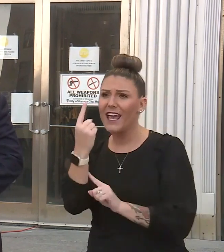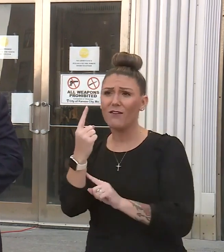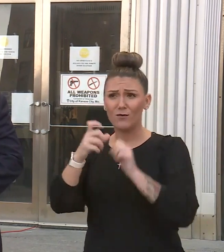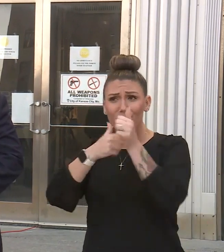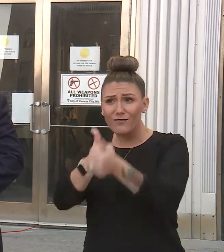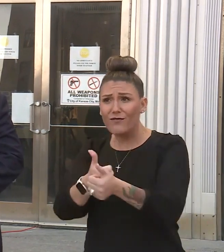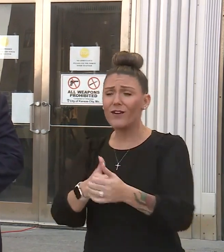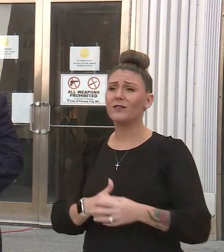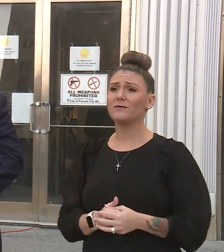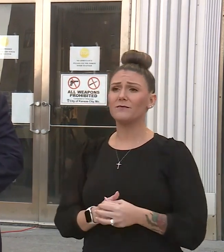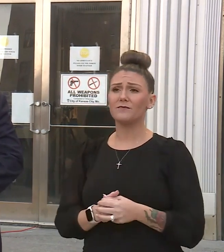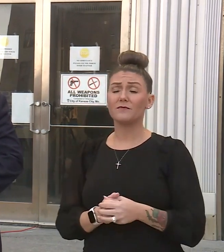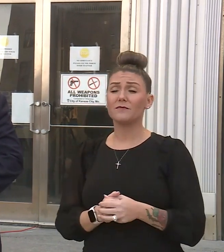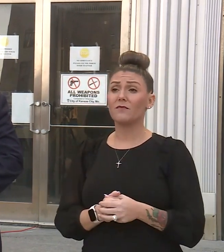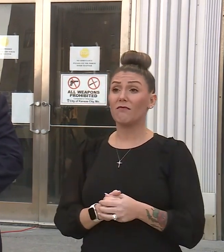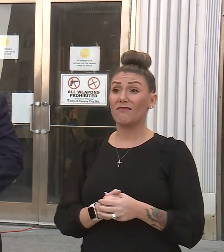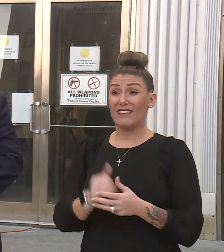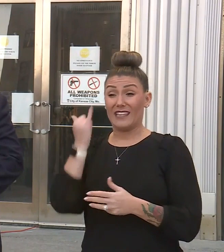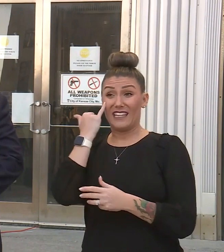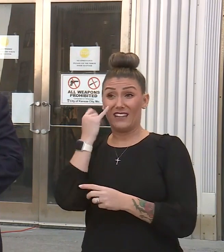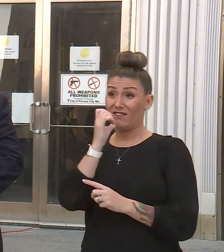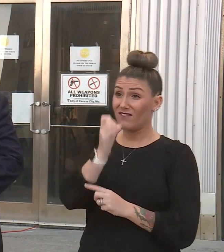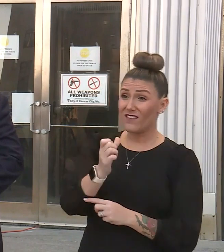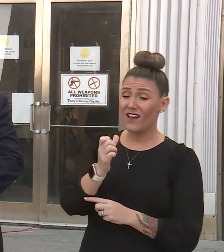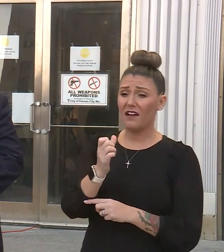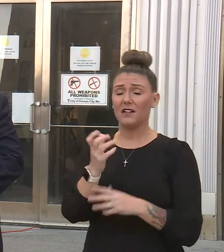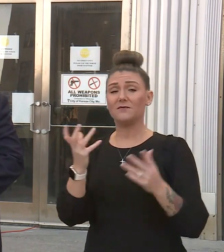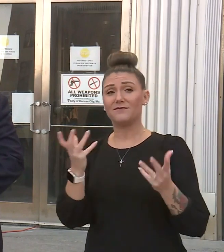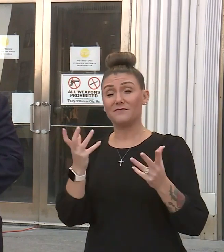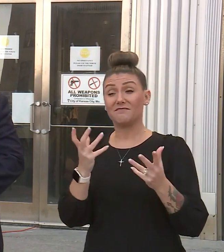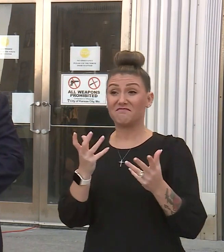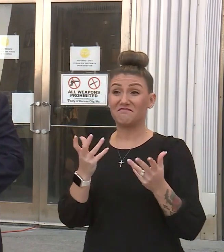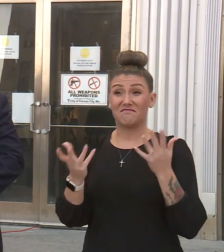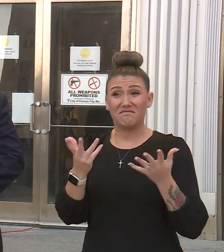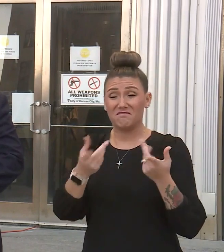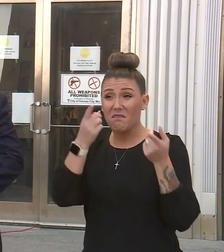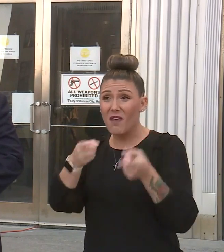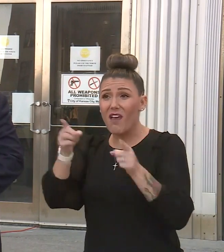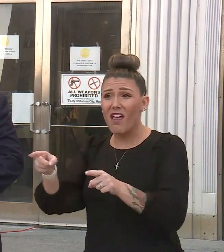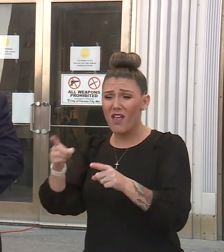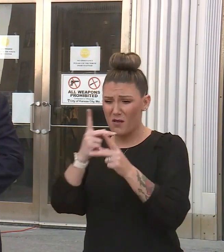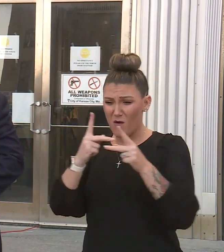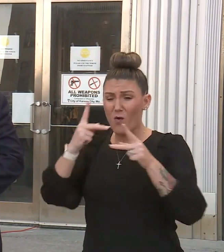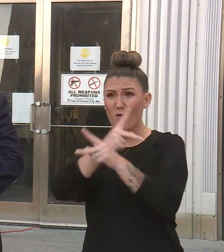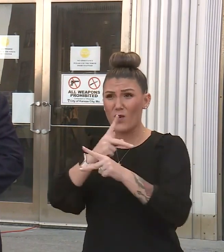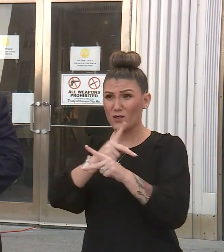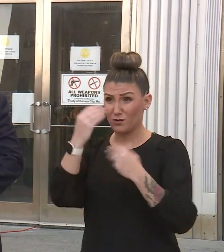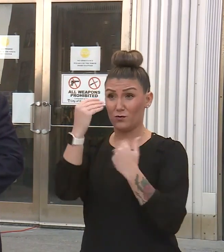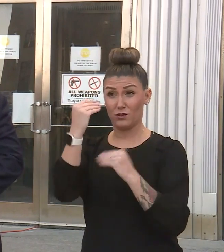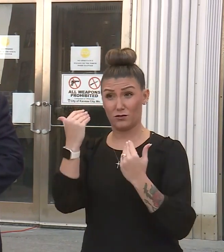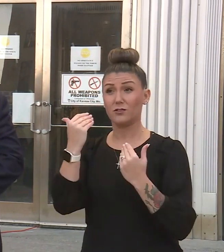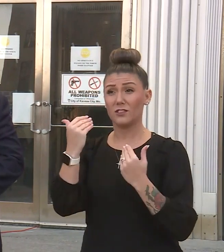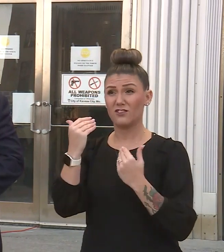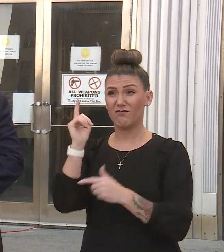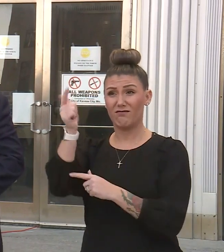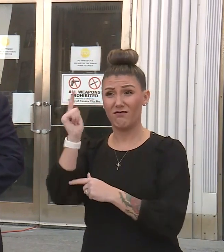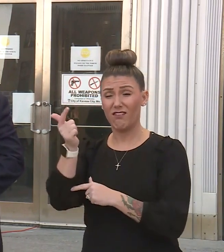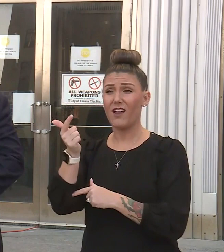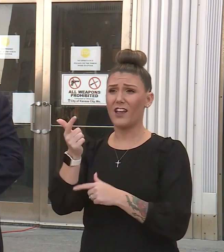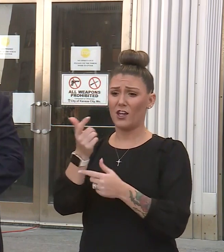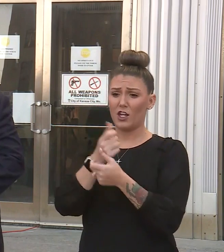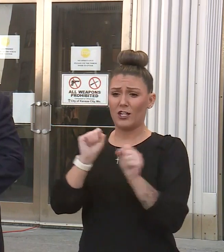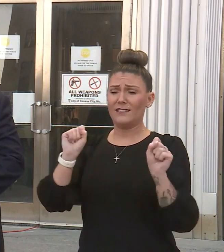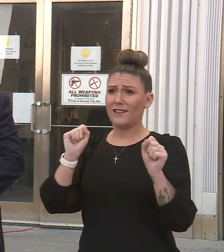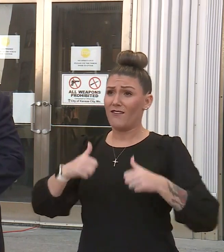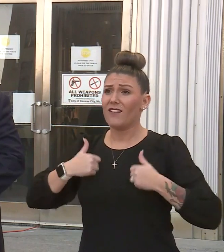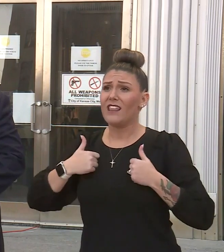on board because otherwise we can end up with much worse restrictions to save the lives